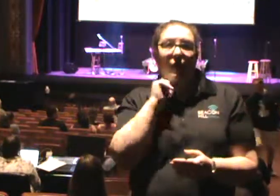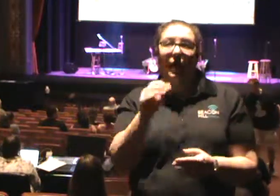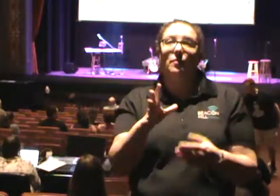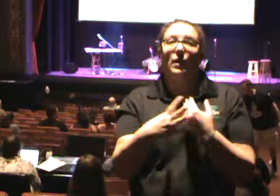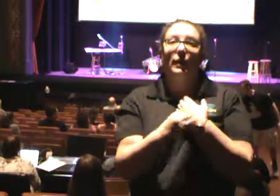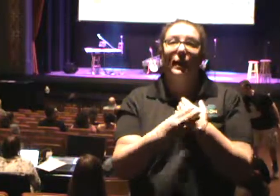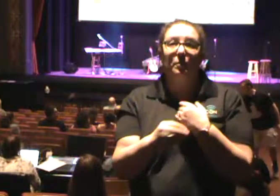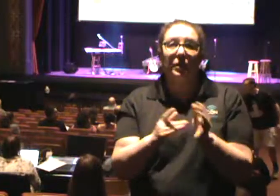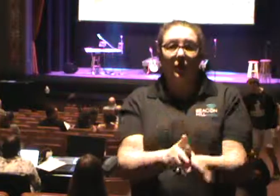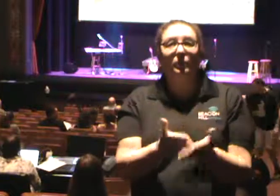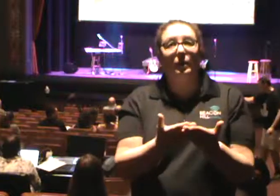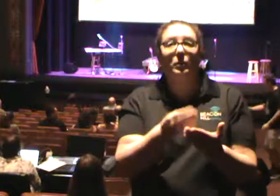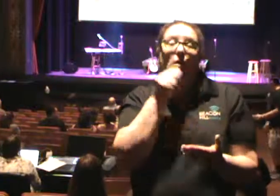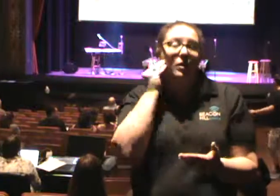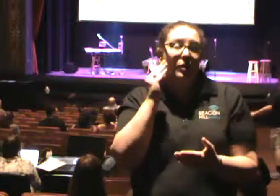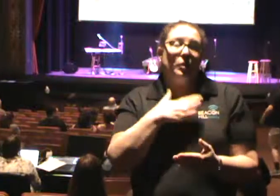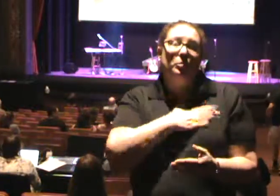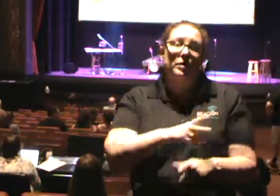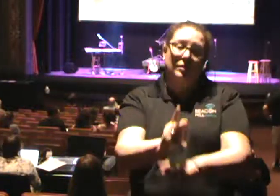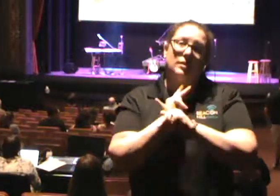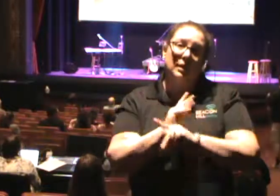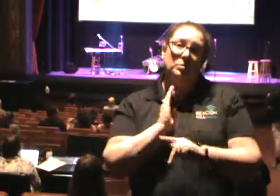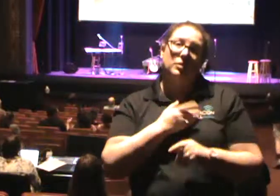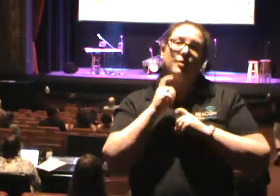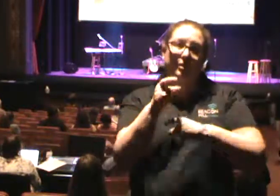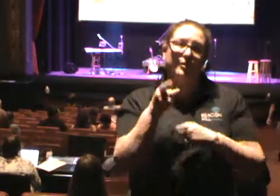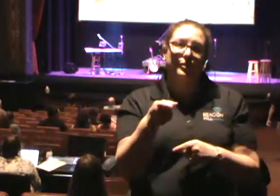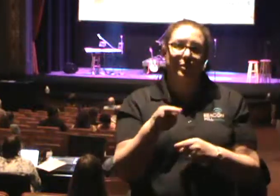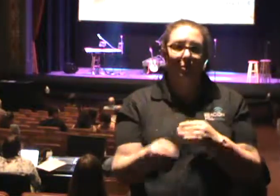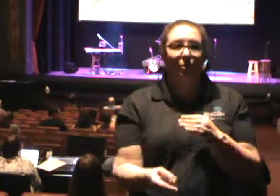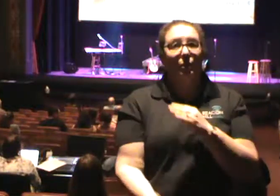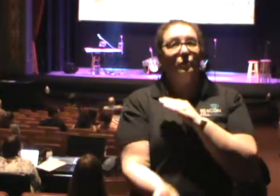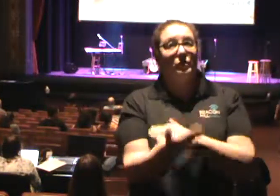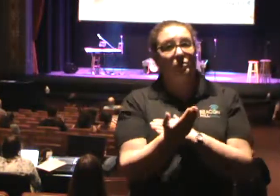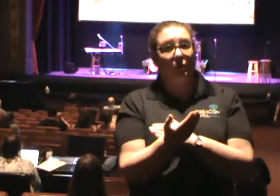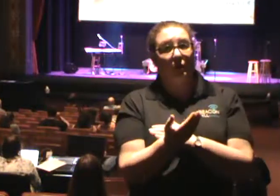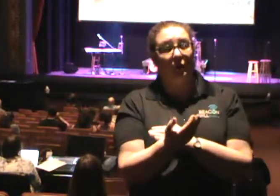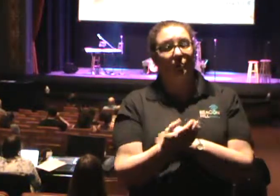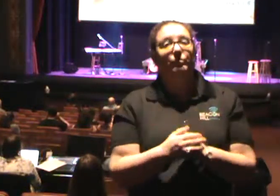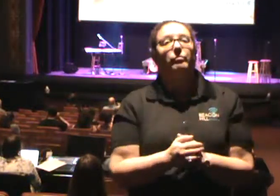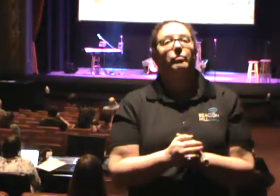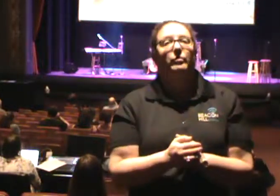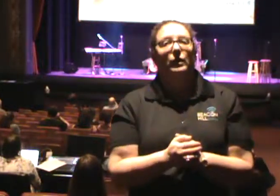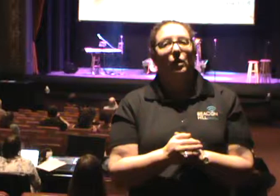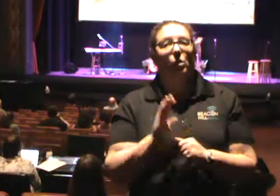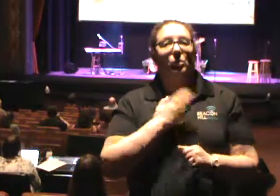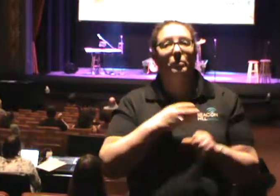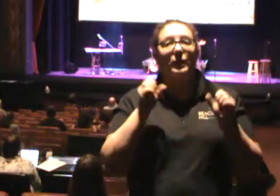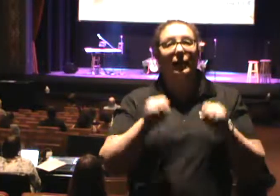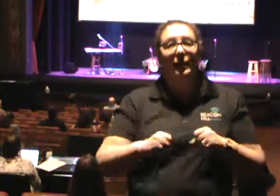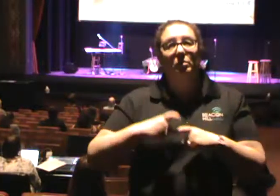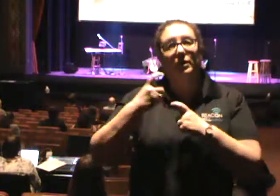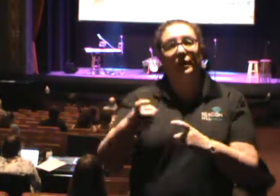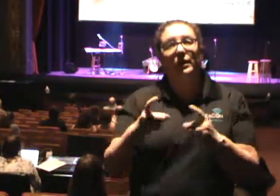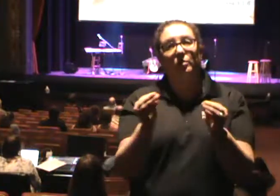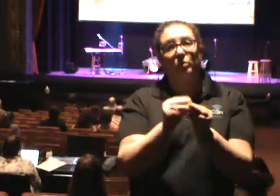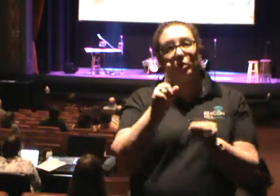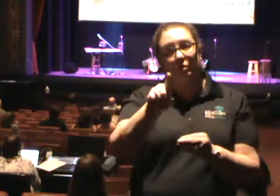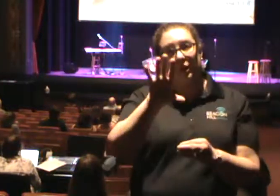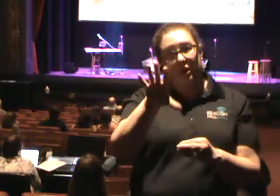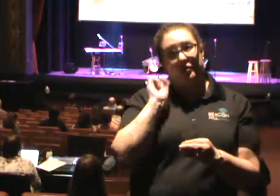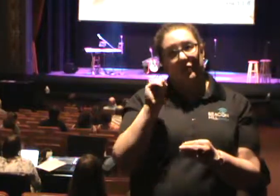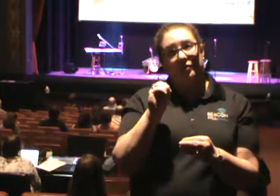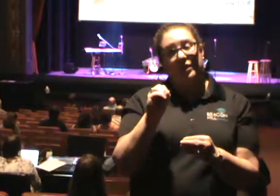as our gift to you this morning. We consider it a privilege to get the Word of God into people's hands. You've been able to give out over 150